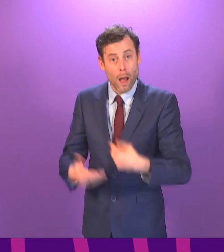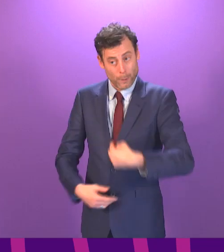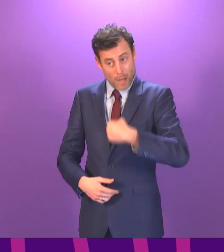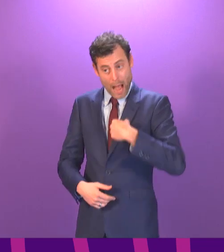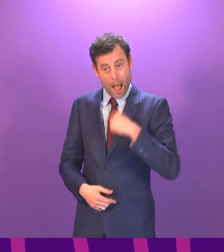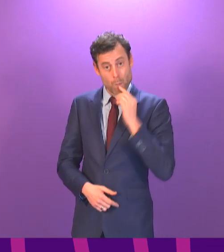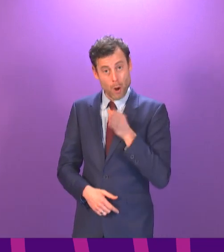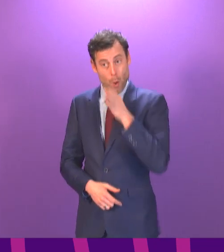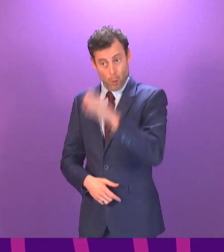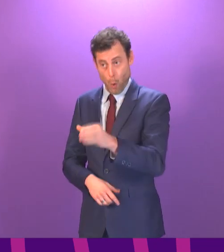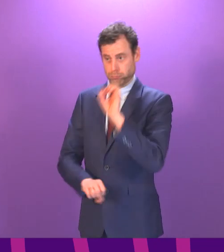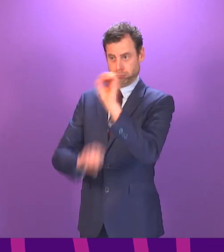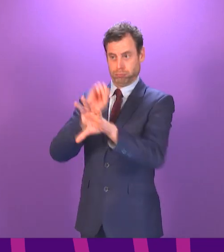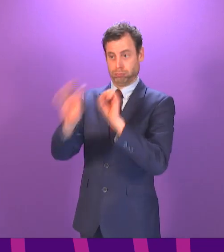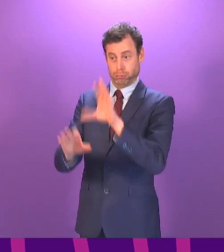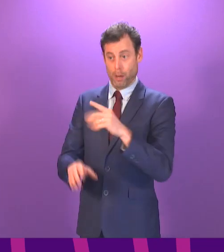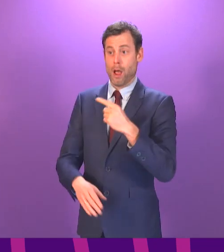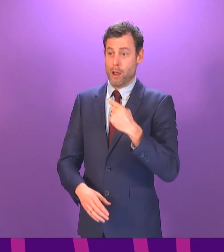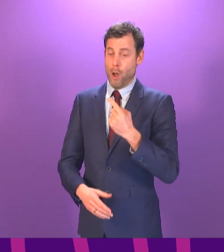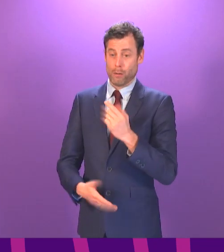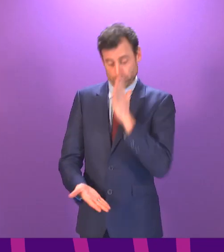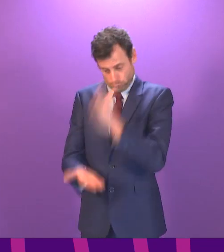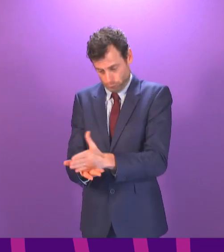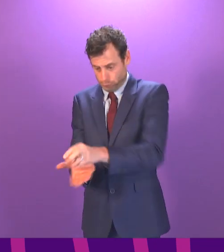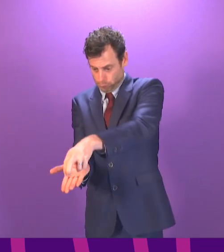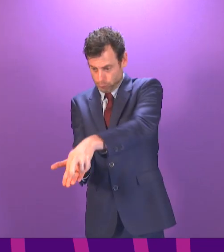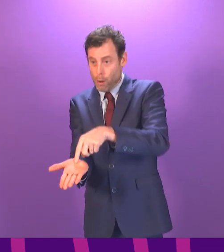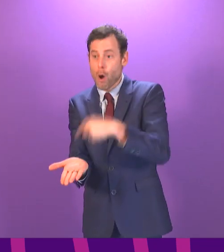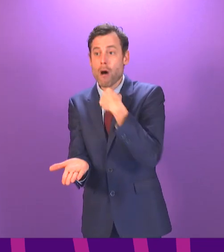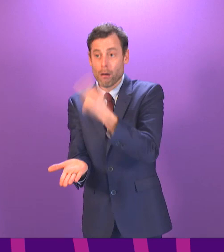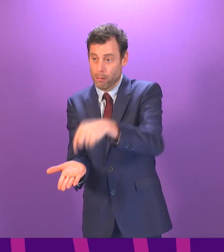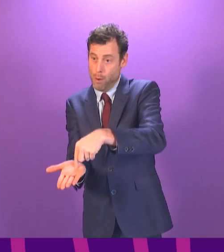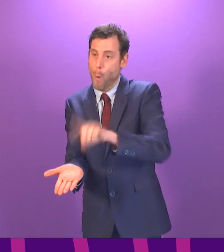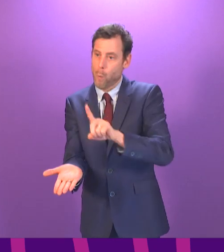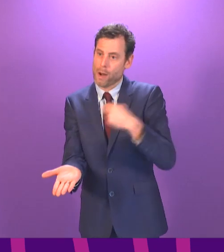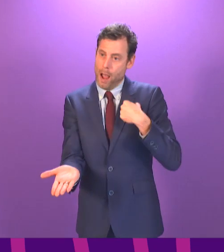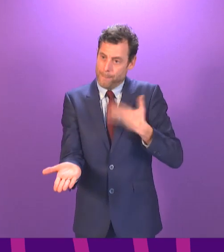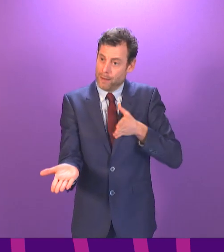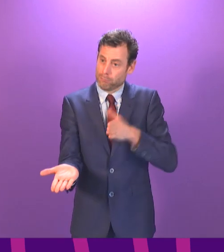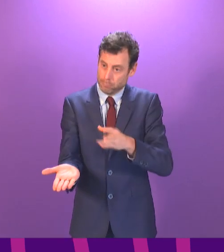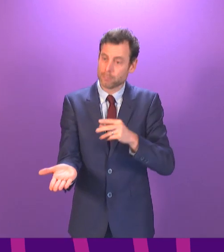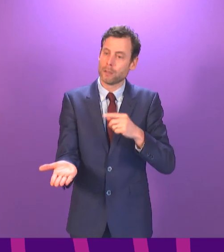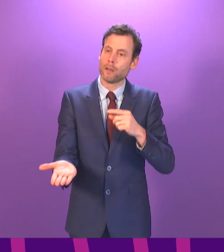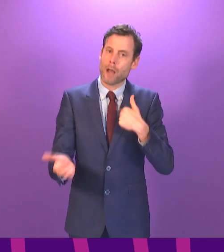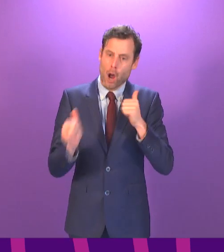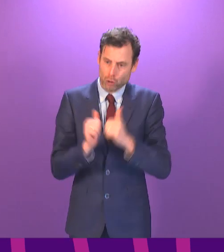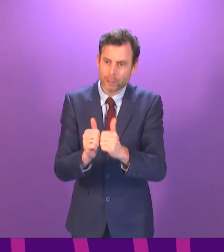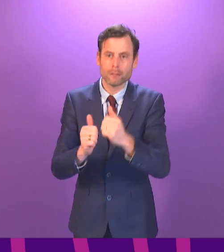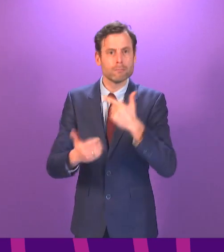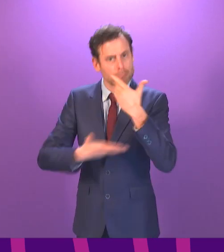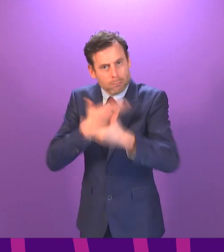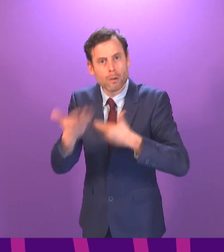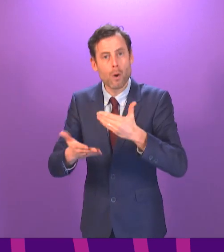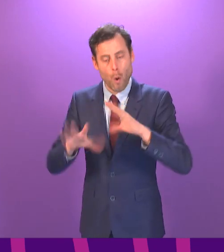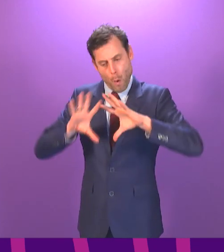do, and put an account on the record on oath, because I'm not the one who is refusing to do that. All of